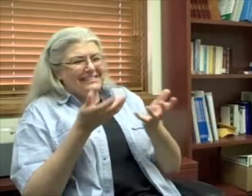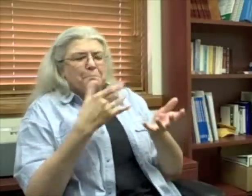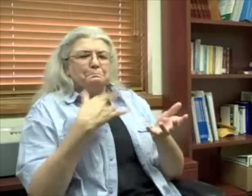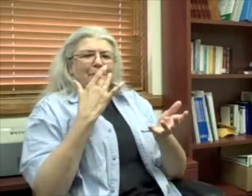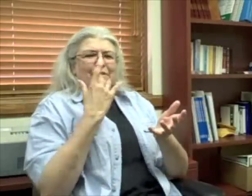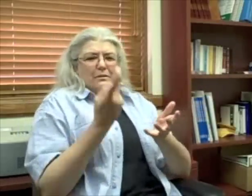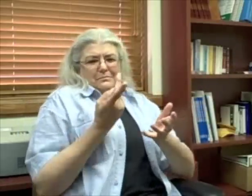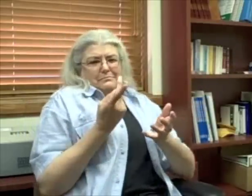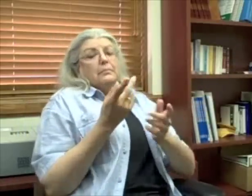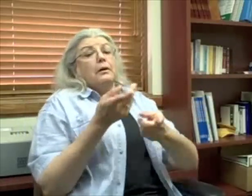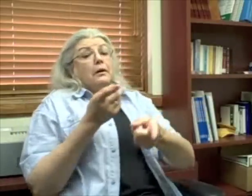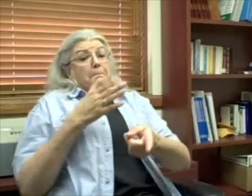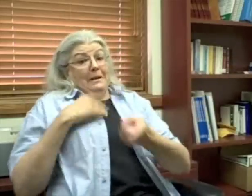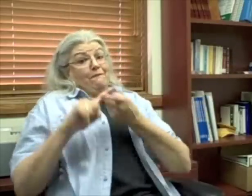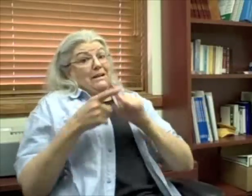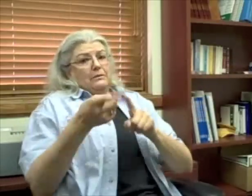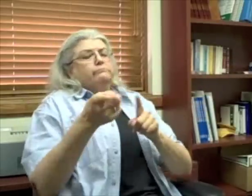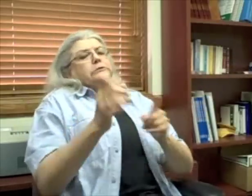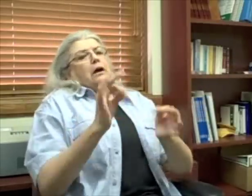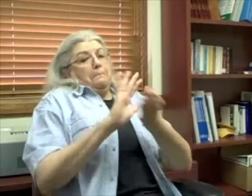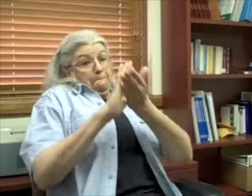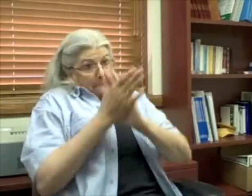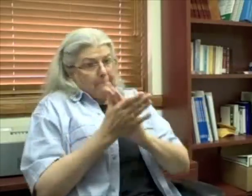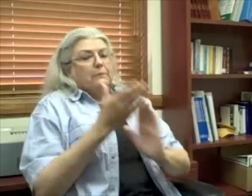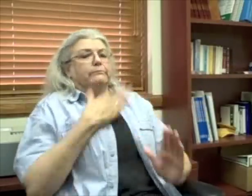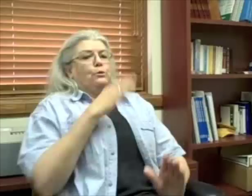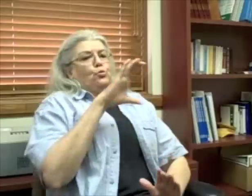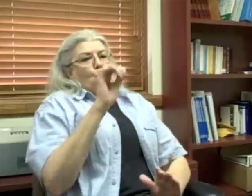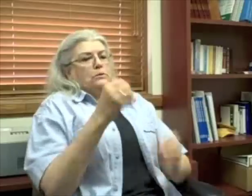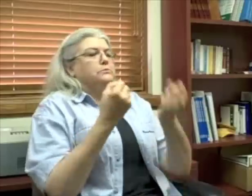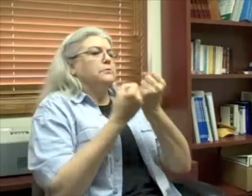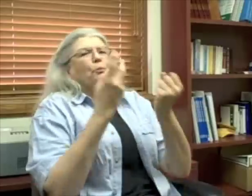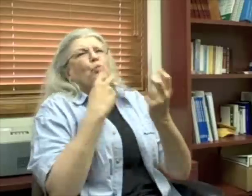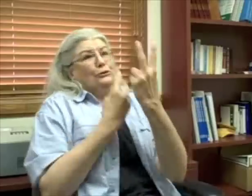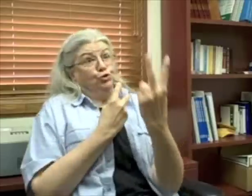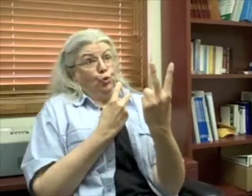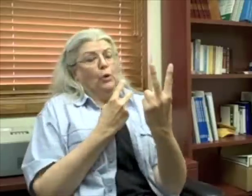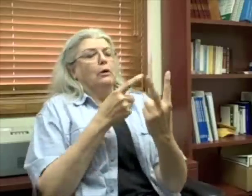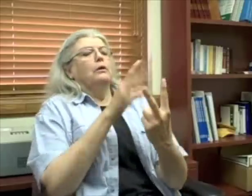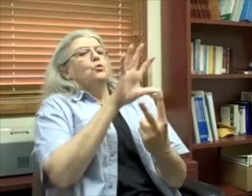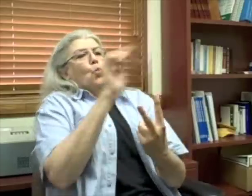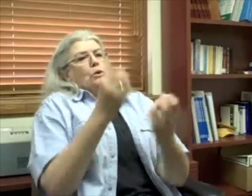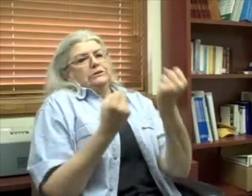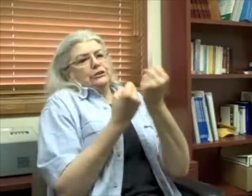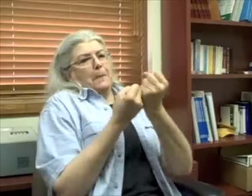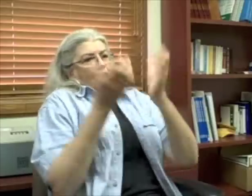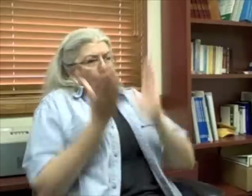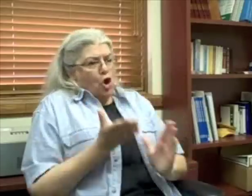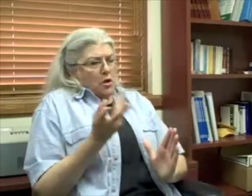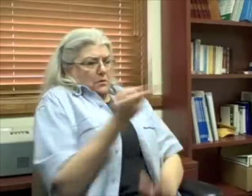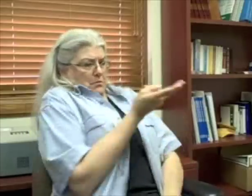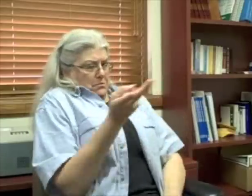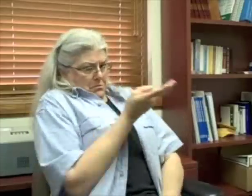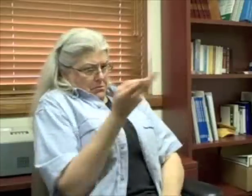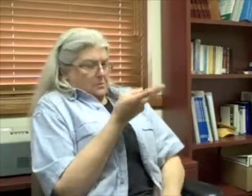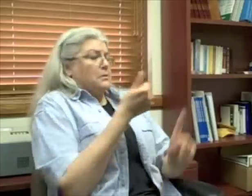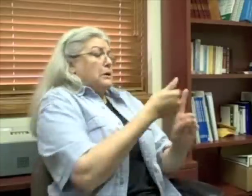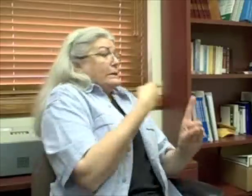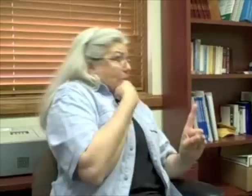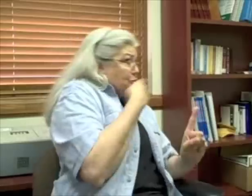My friend said she would be my co-sponsor. would have two co-sponsors. One would be a hearing person that didn't sign, and the other one would be my